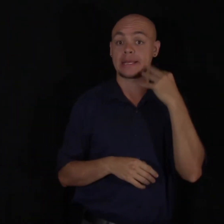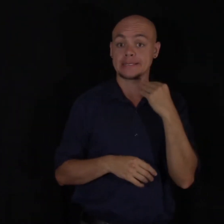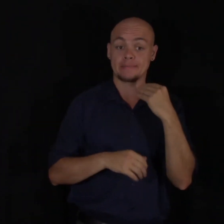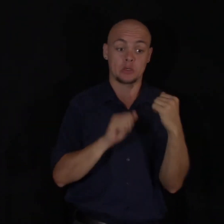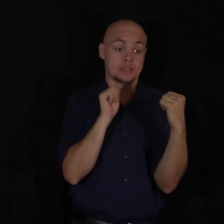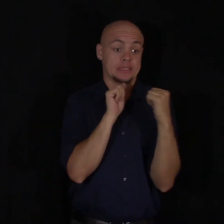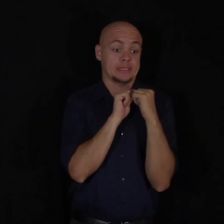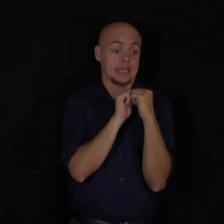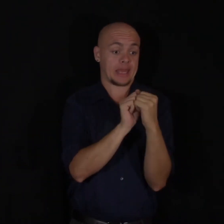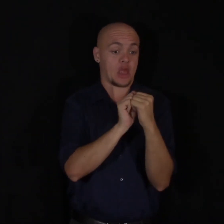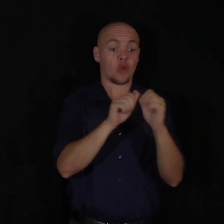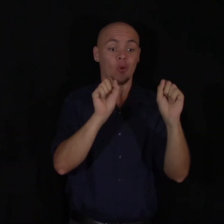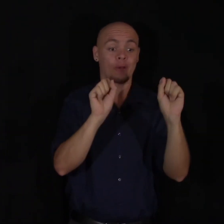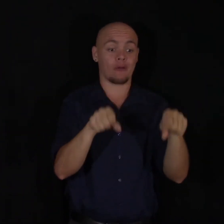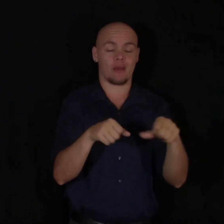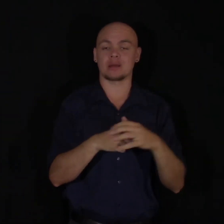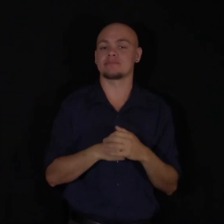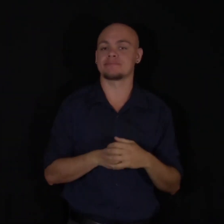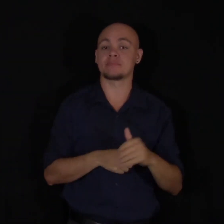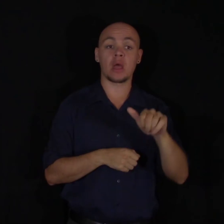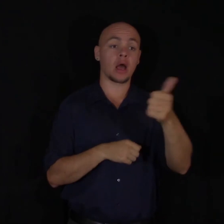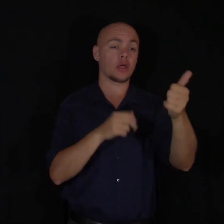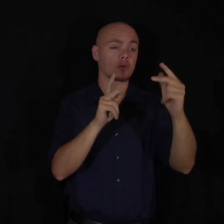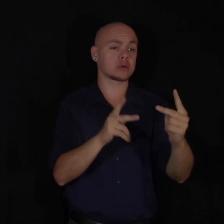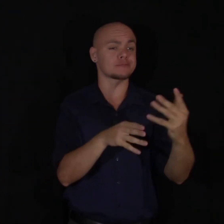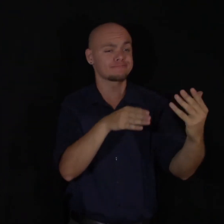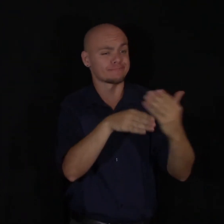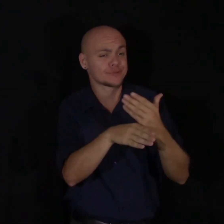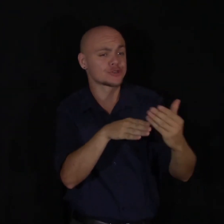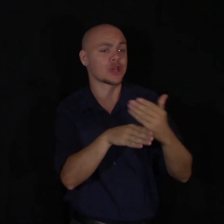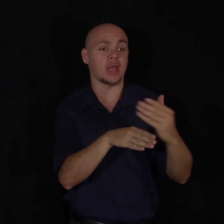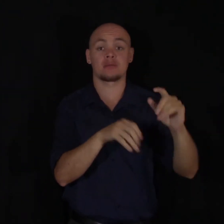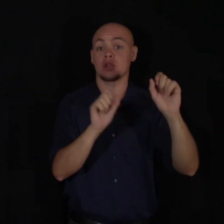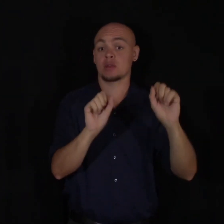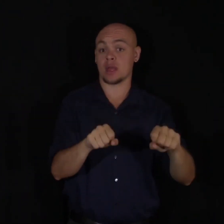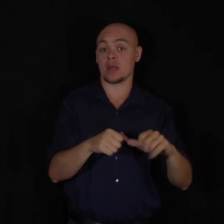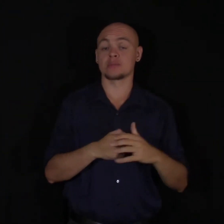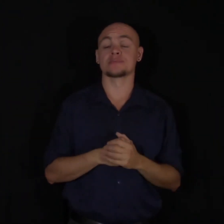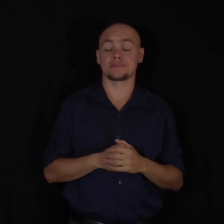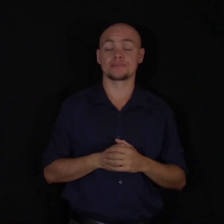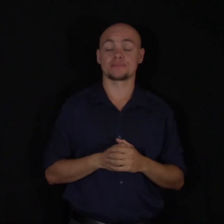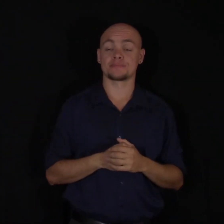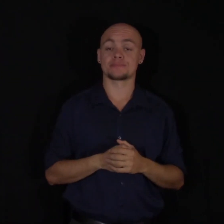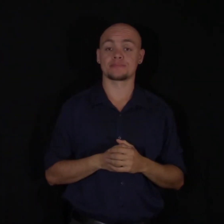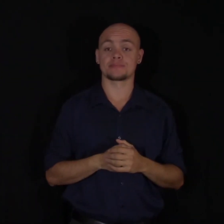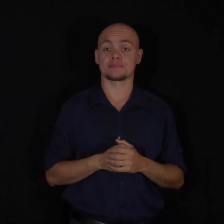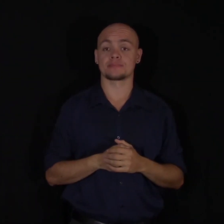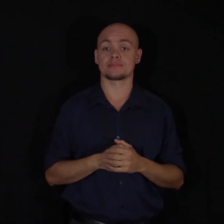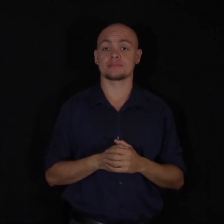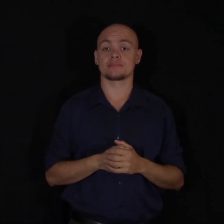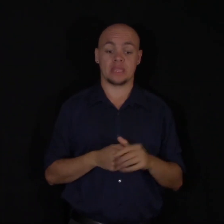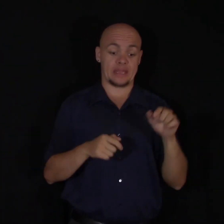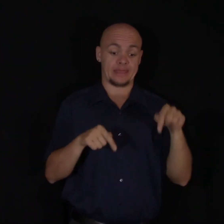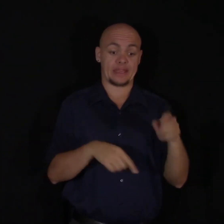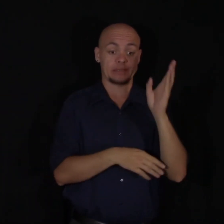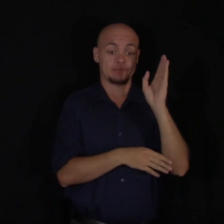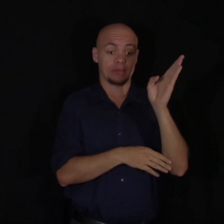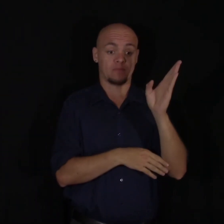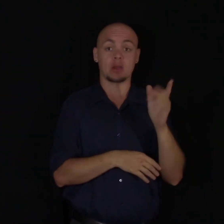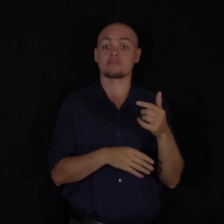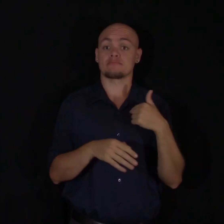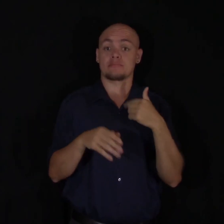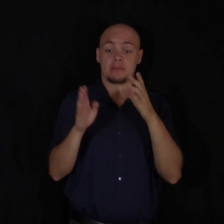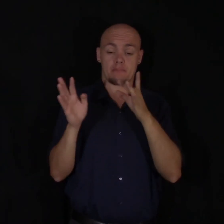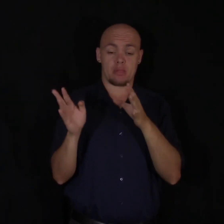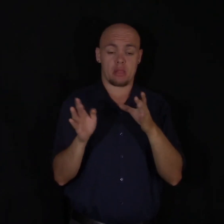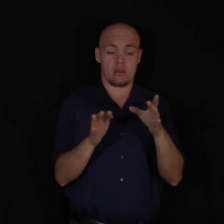us. It allows us to do things with someone else. To share things with someone else. When planning this talk, I